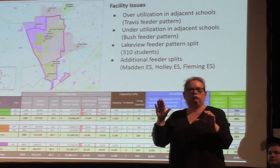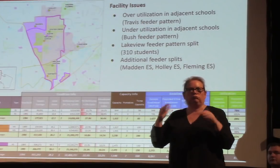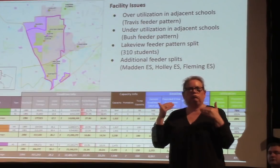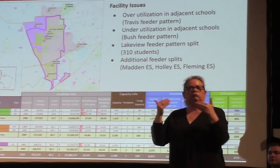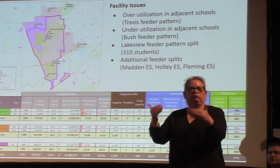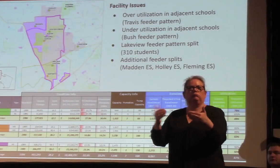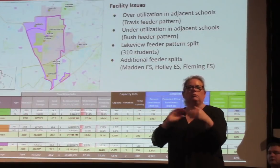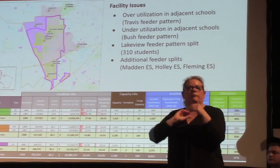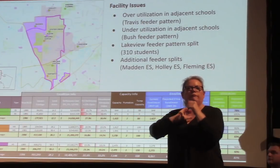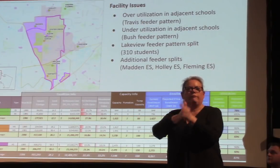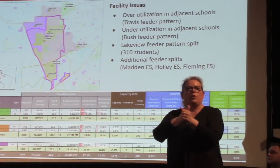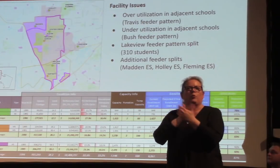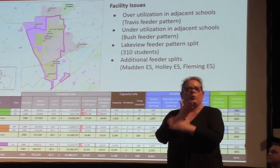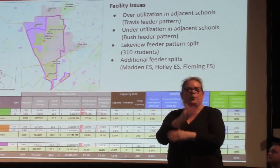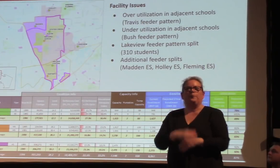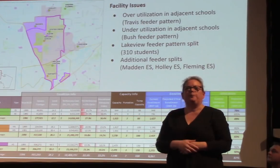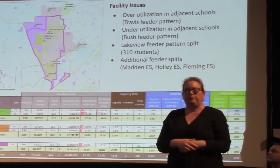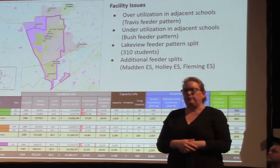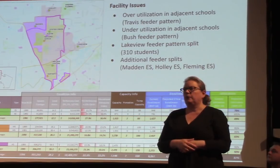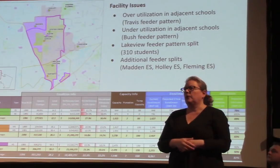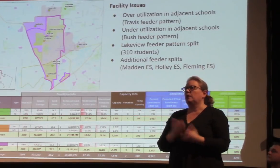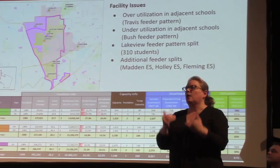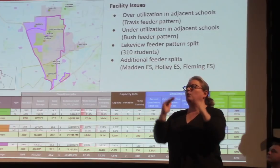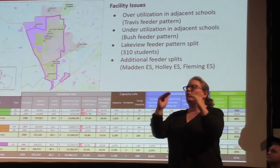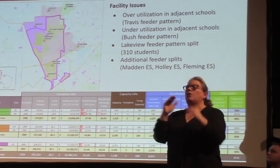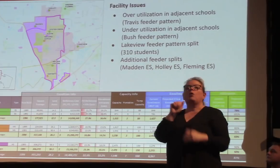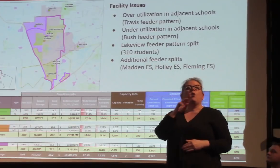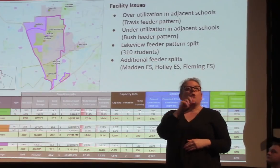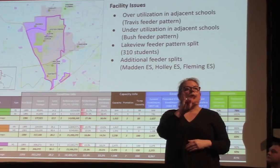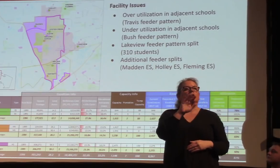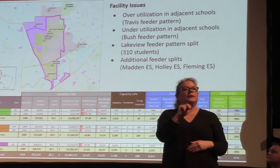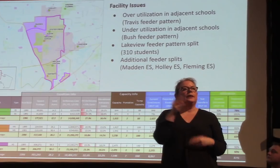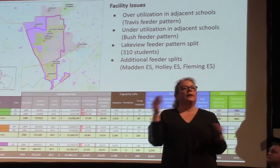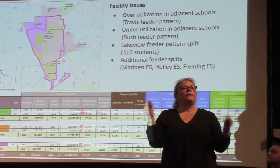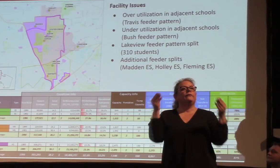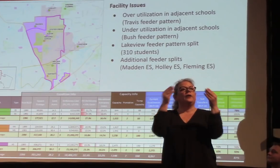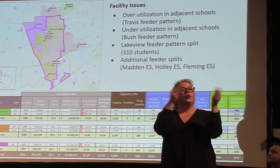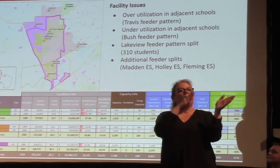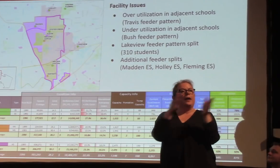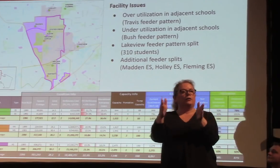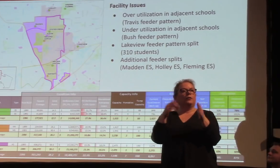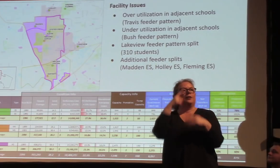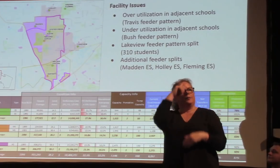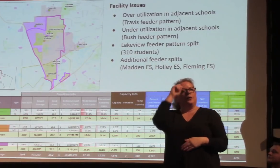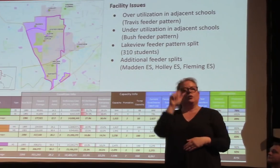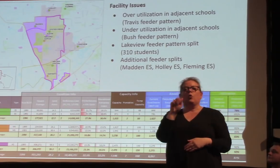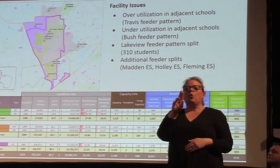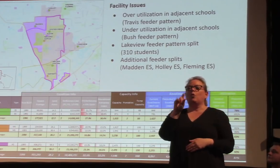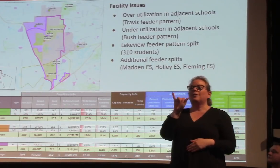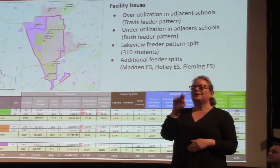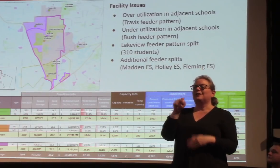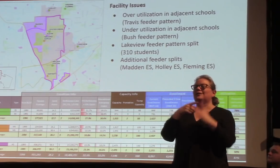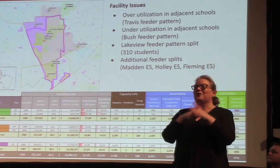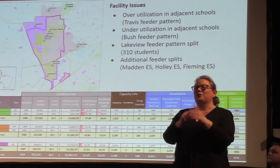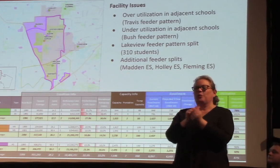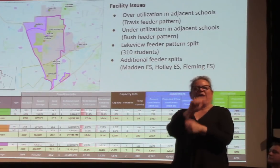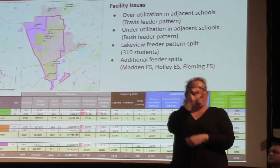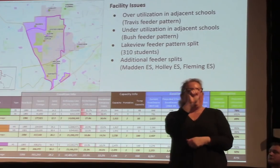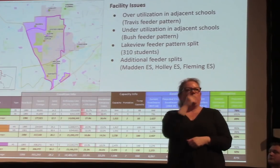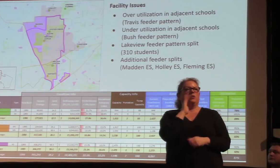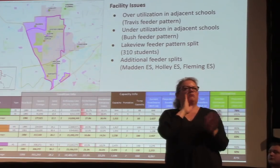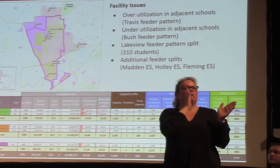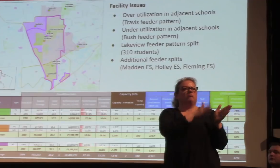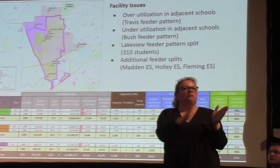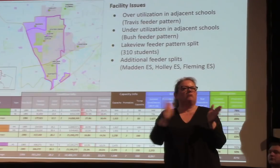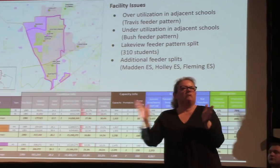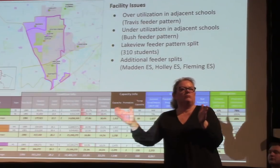I'm going to start with the Austin feeder pattern because Austin begins with A and we're going to go alphabetically. I'm going to spend a little bit more time on this because I want to make sure that everybody's